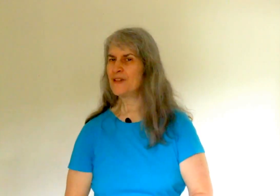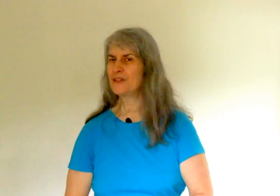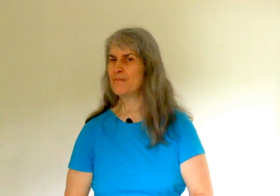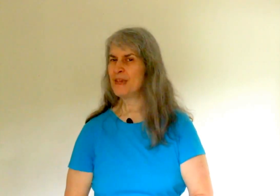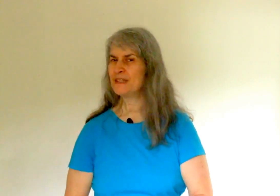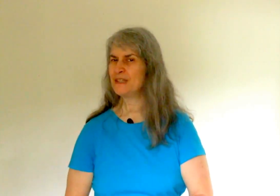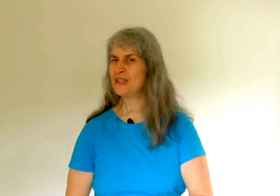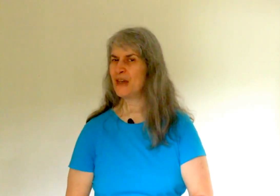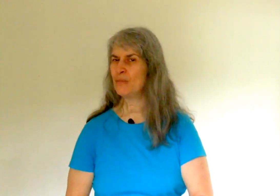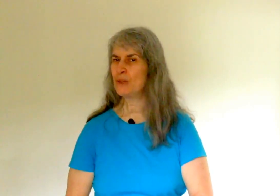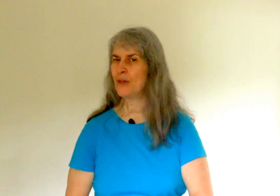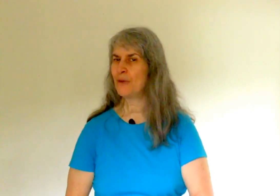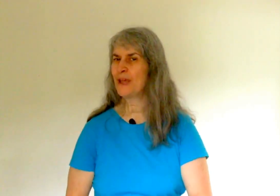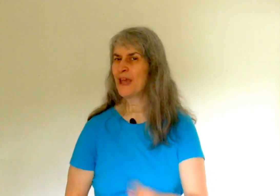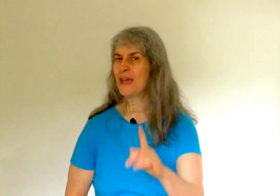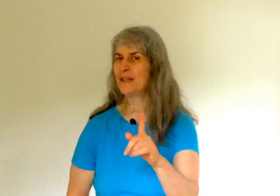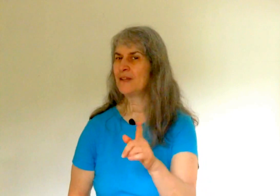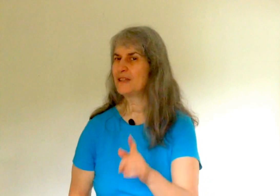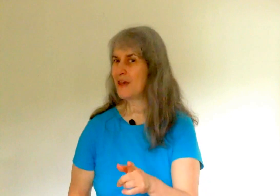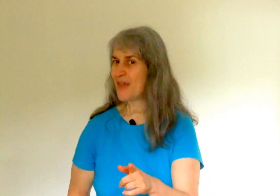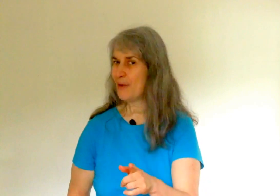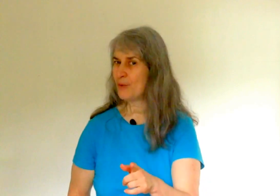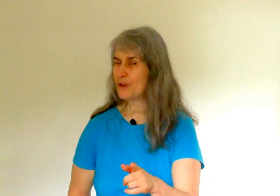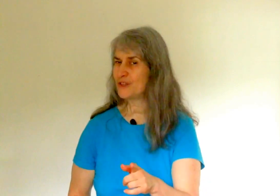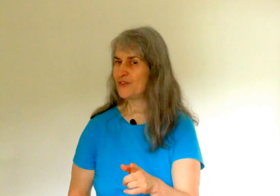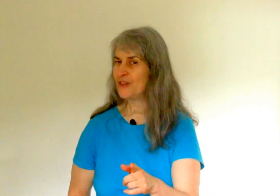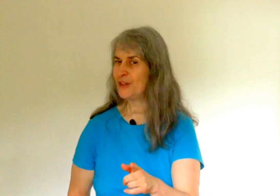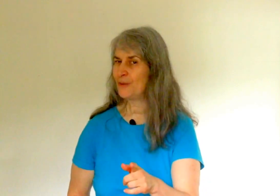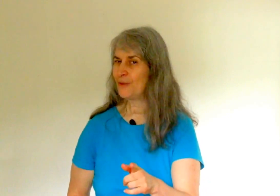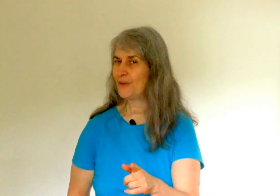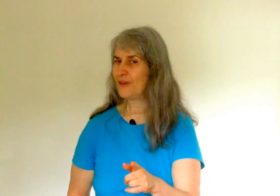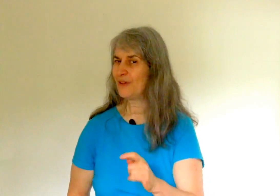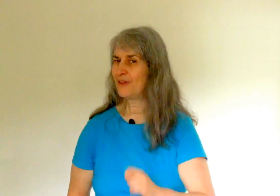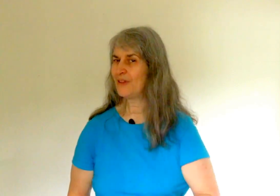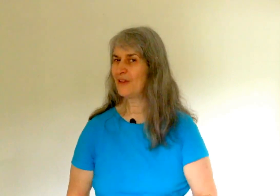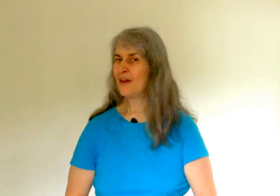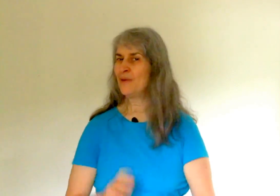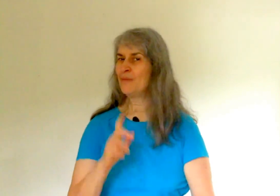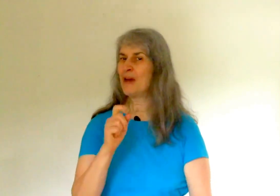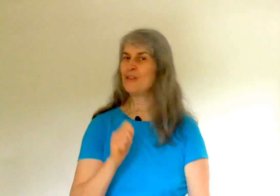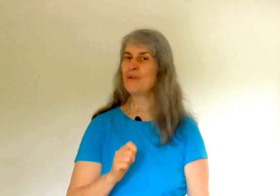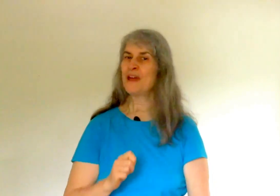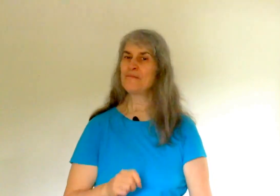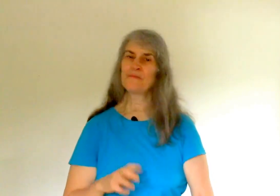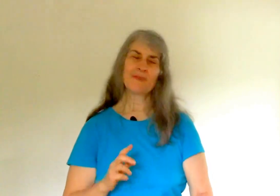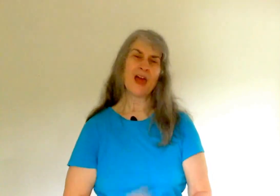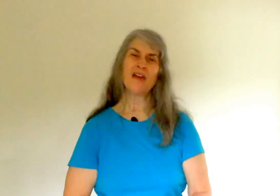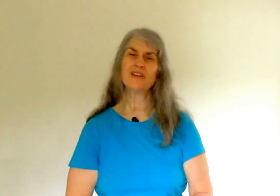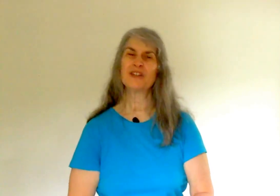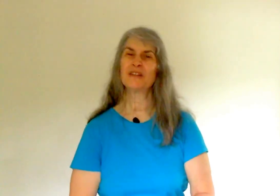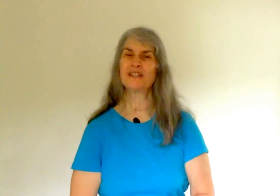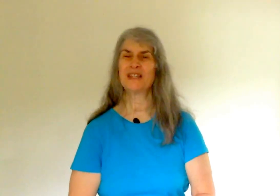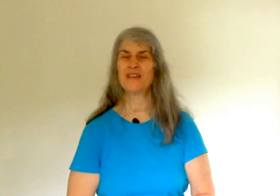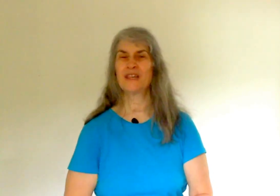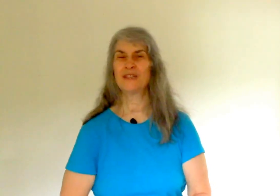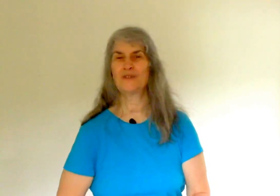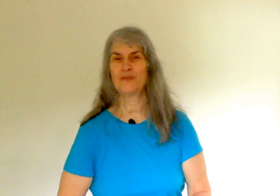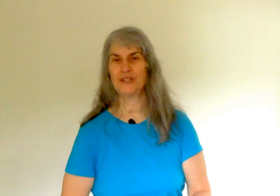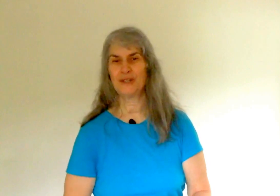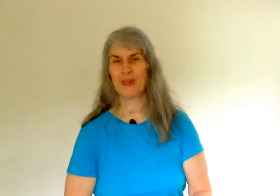us a message down below and tell us how that works for you. Oh, and by the way, I also list ten things for which I'm